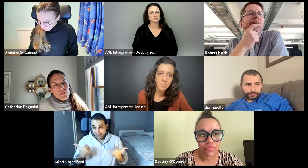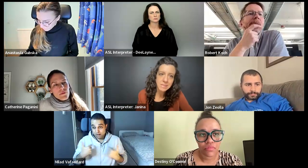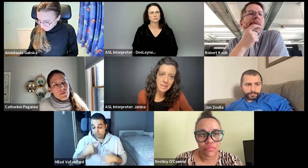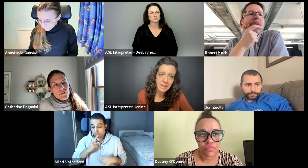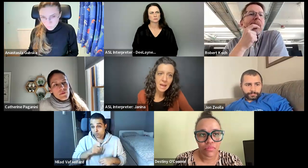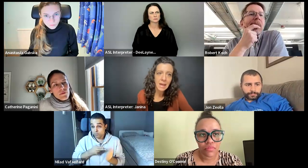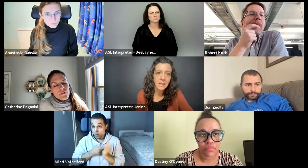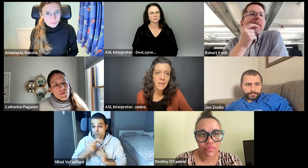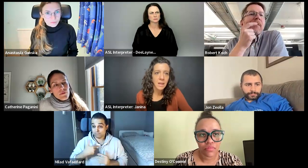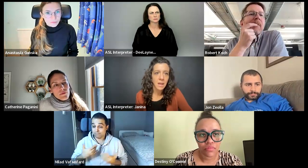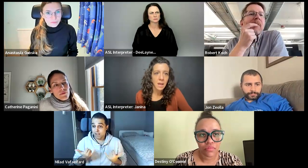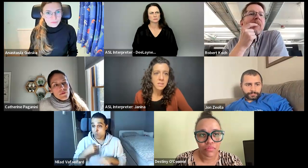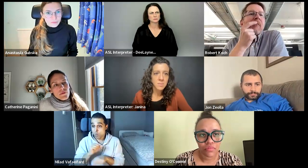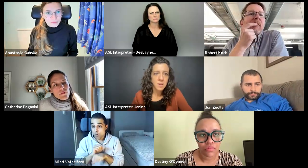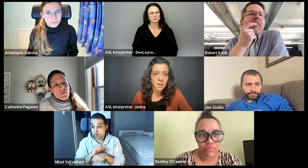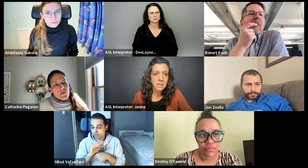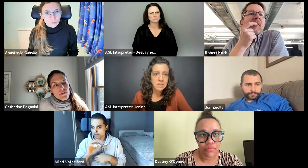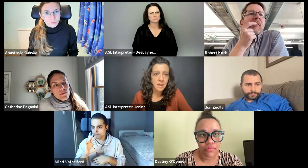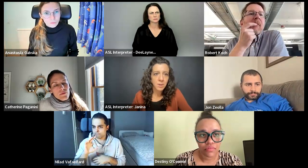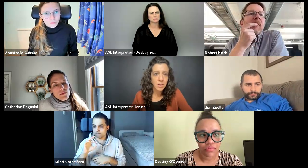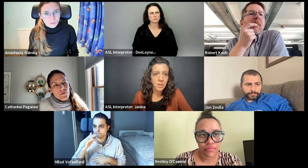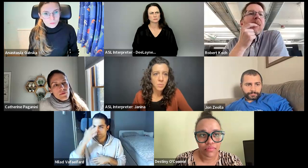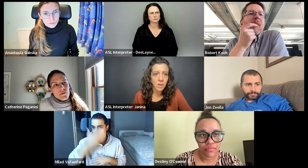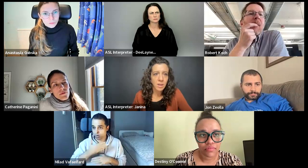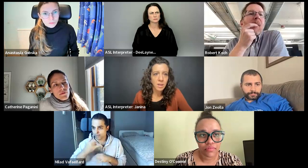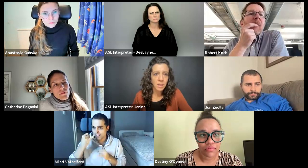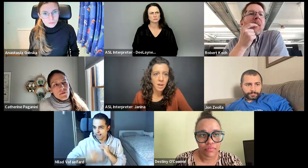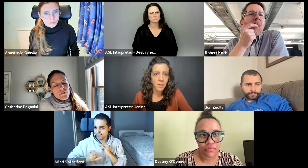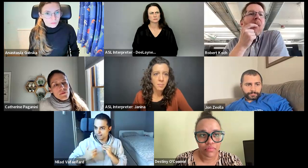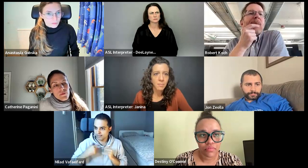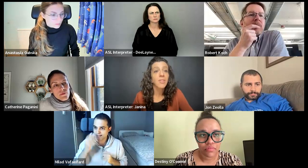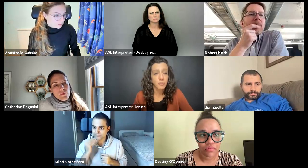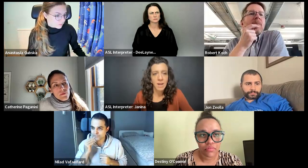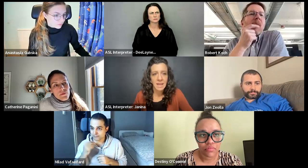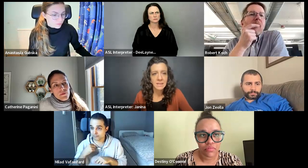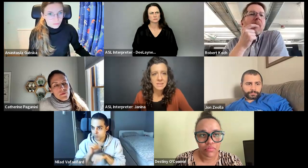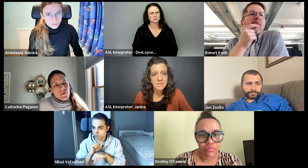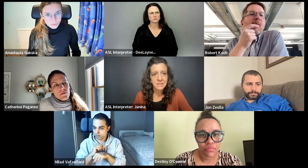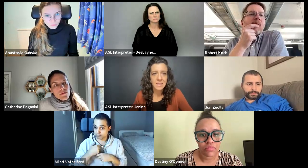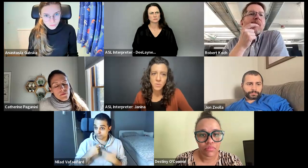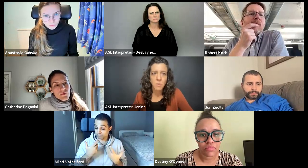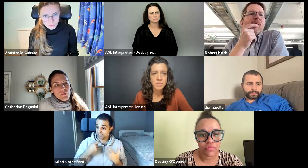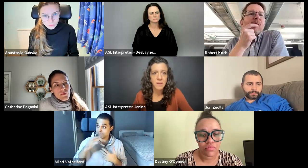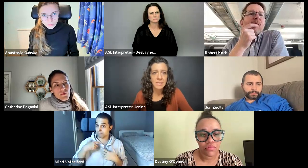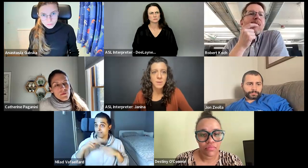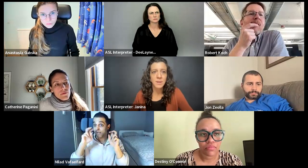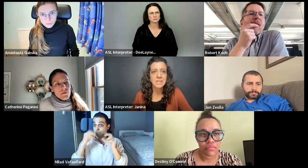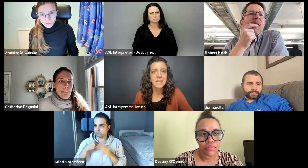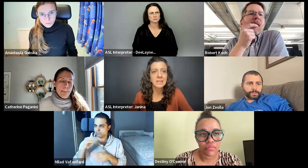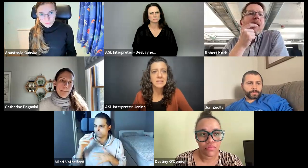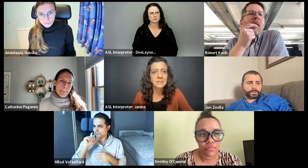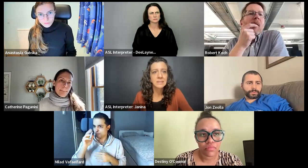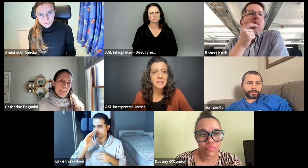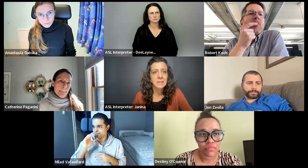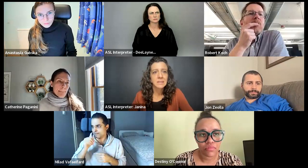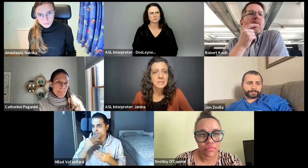different topics like that. To be honest, I'm currently working the front end. That's where most of my experience